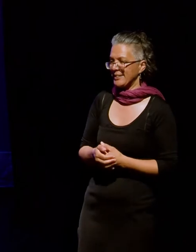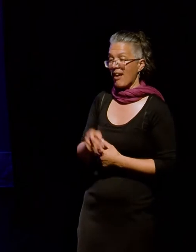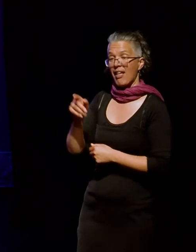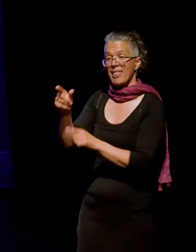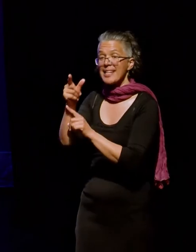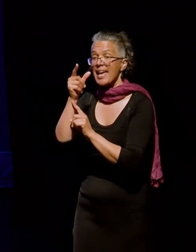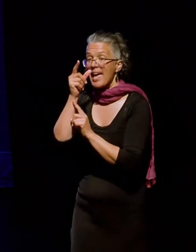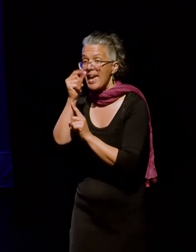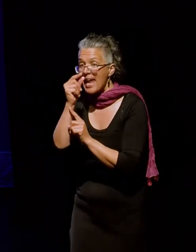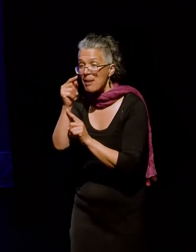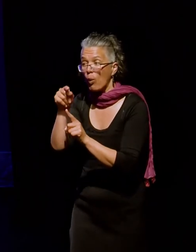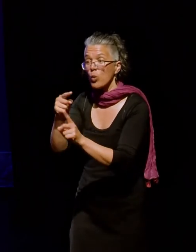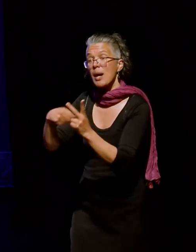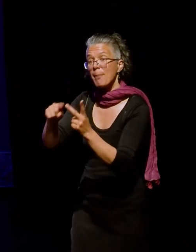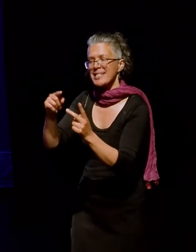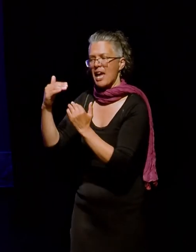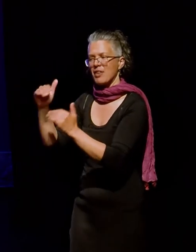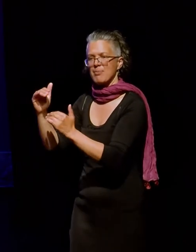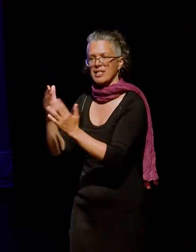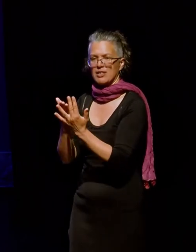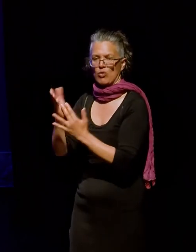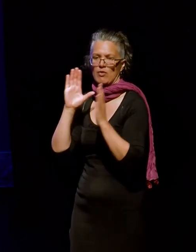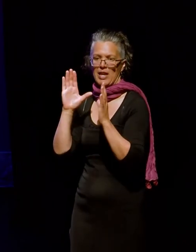and limited by the Facebook platform.